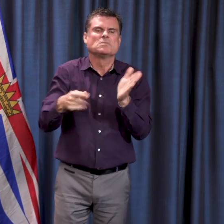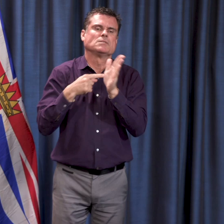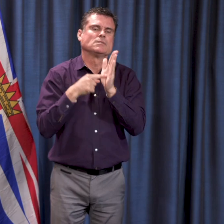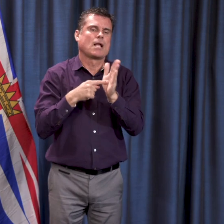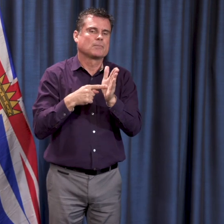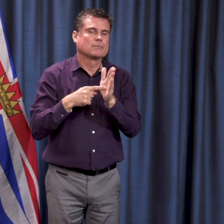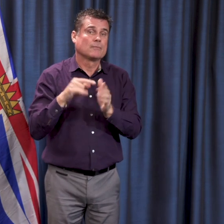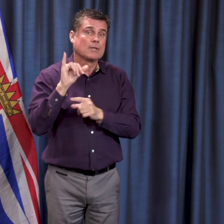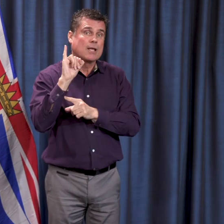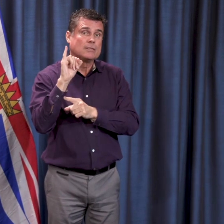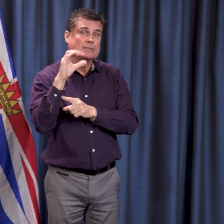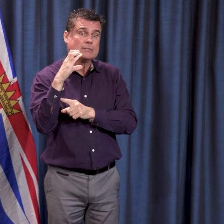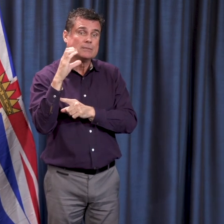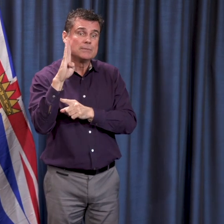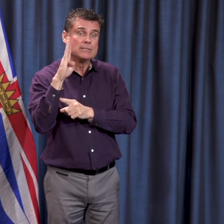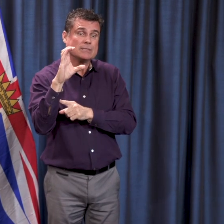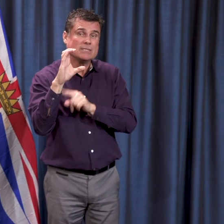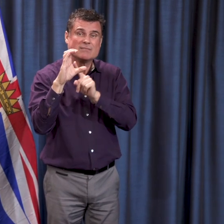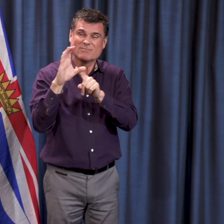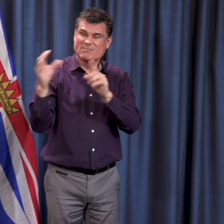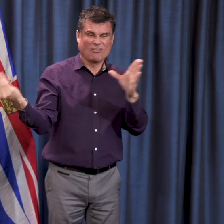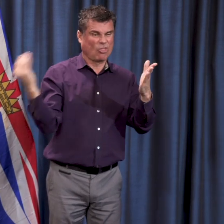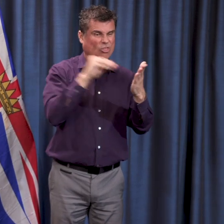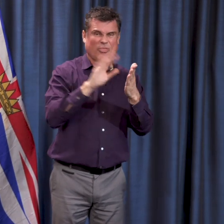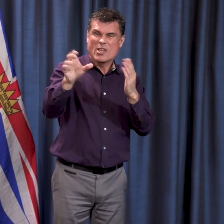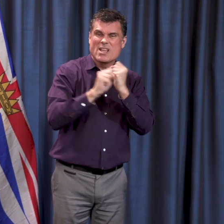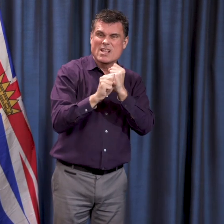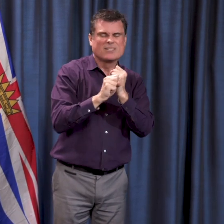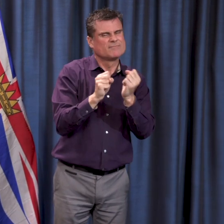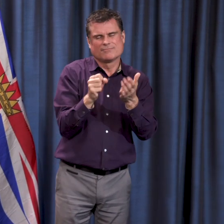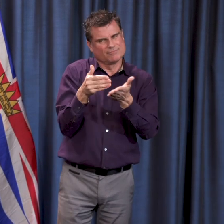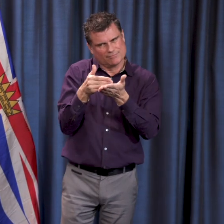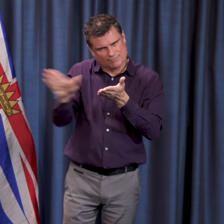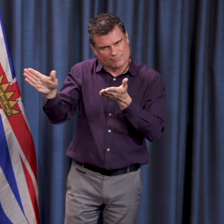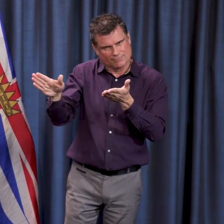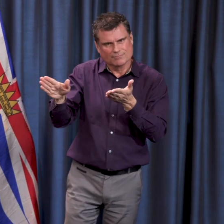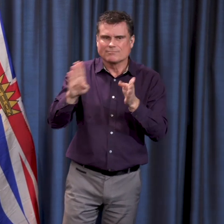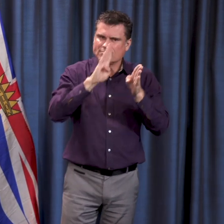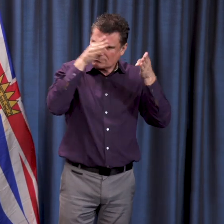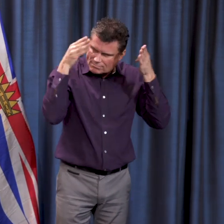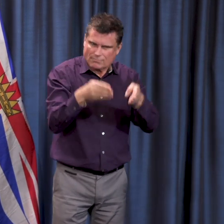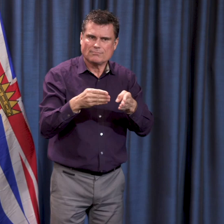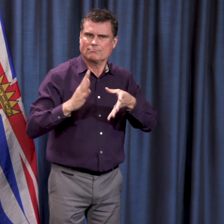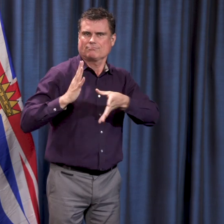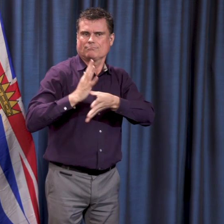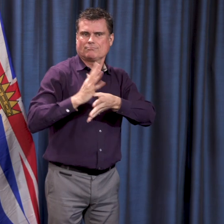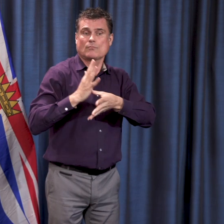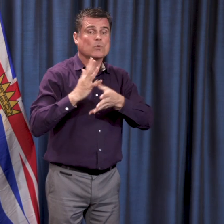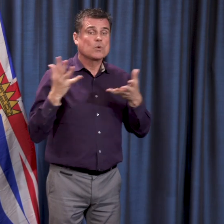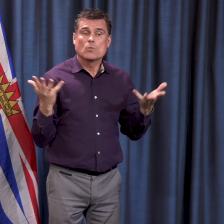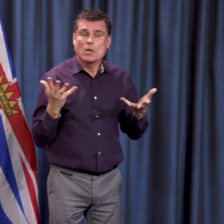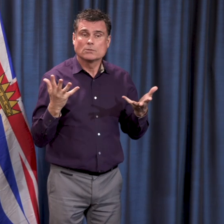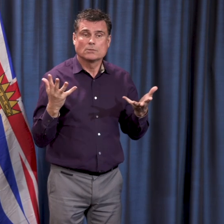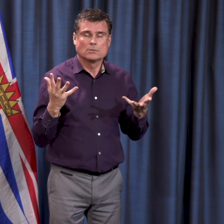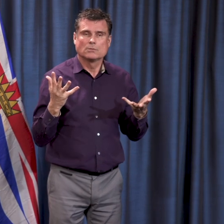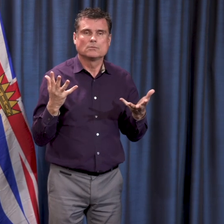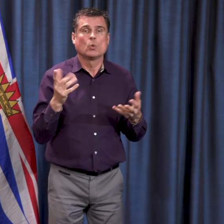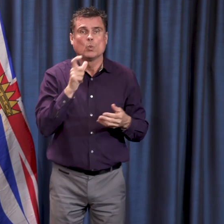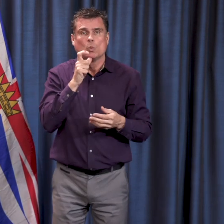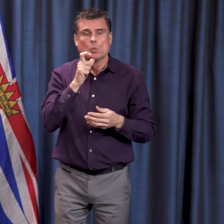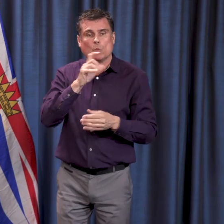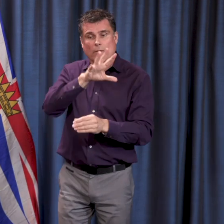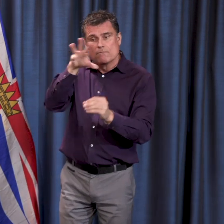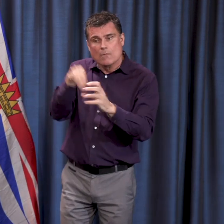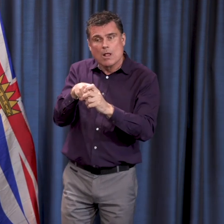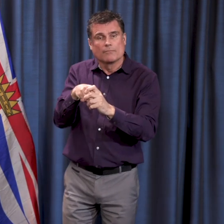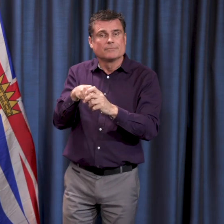And our focus is on health information. Our focus is on COVID-19. And you will see that in the days to come reflected